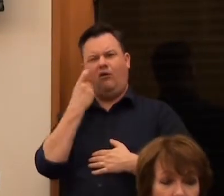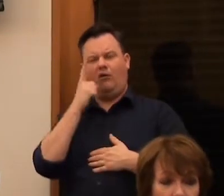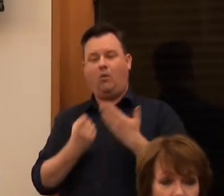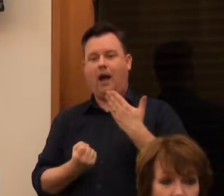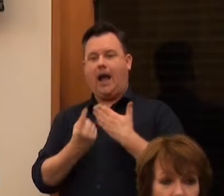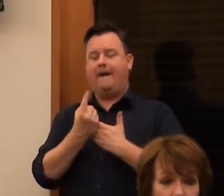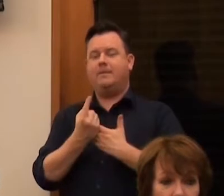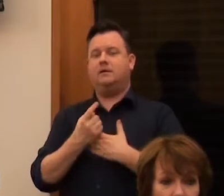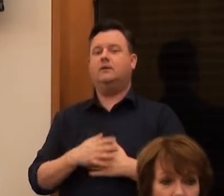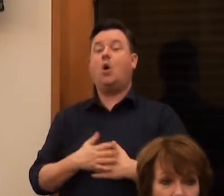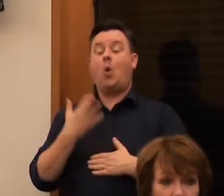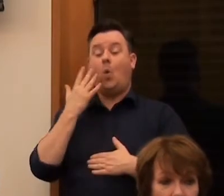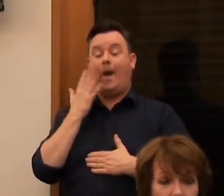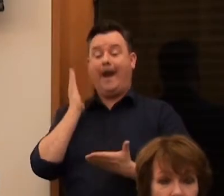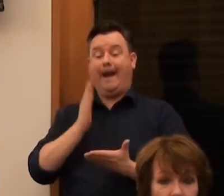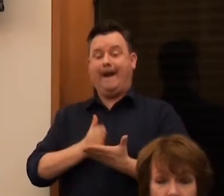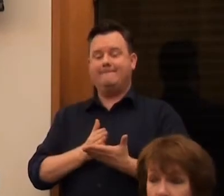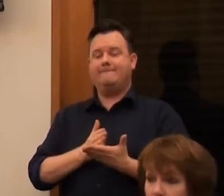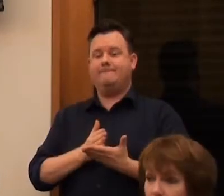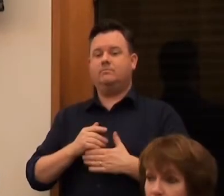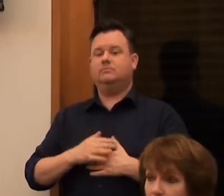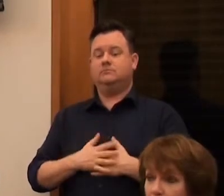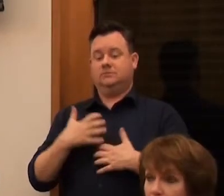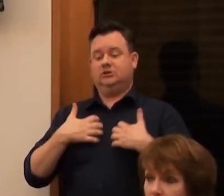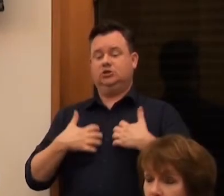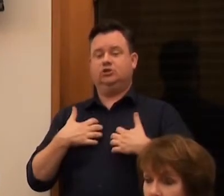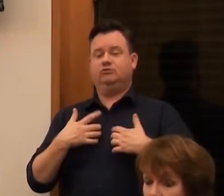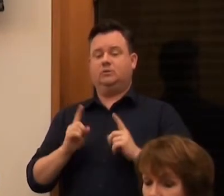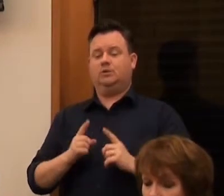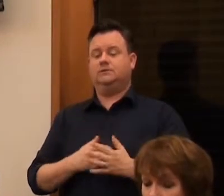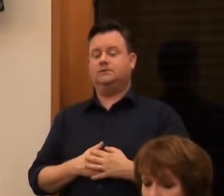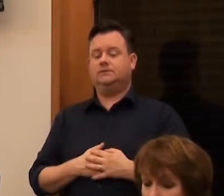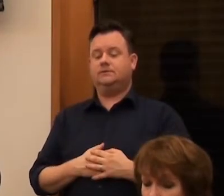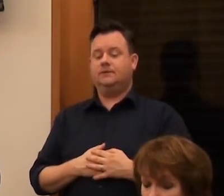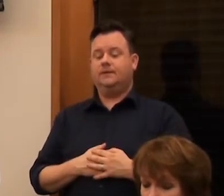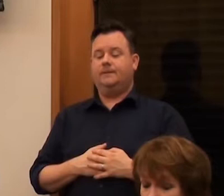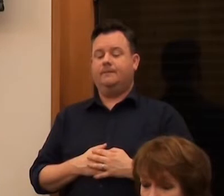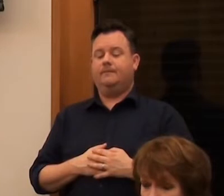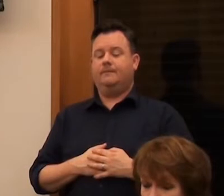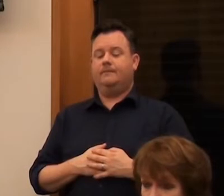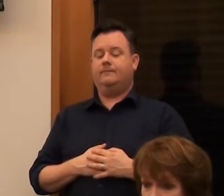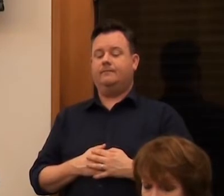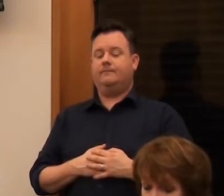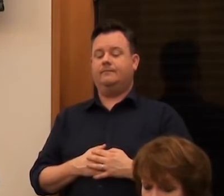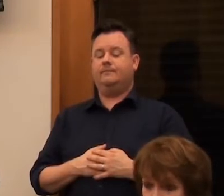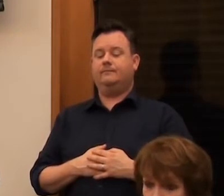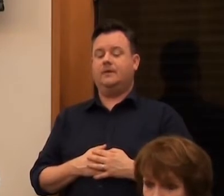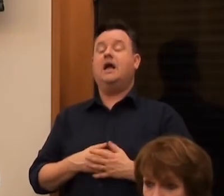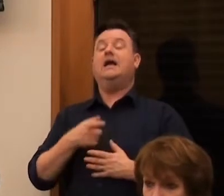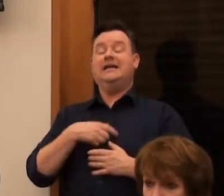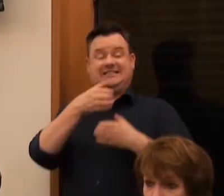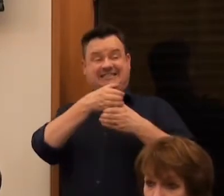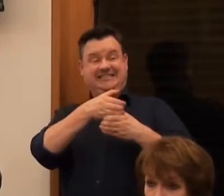And then when I did it, it seemed to me, what was really interesting is that those classical fragmented sculptures